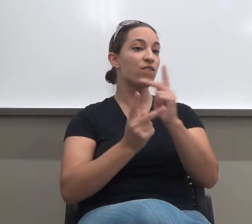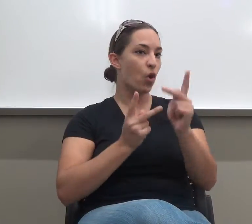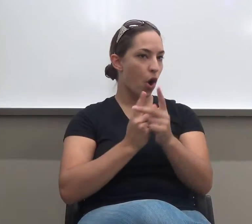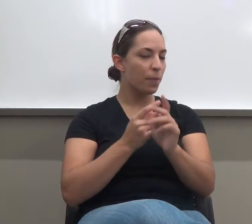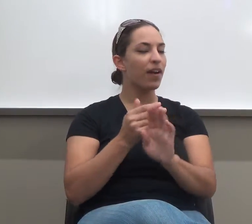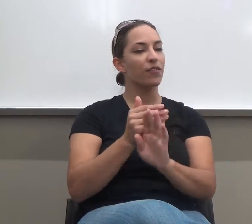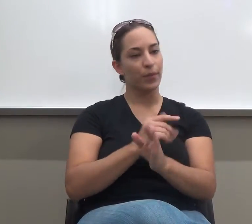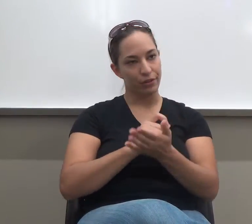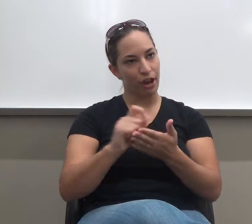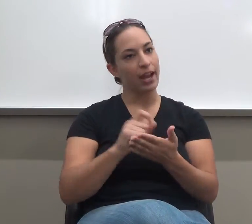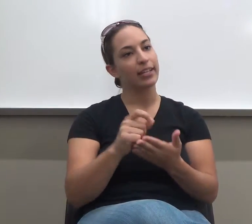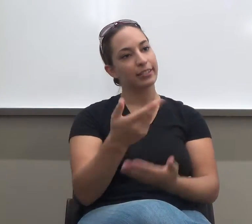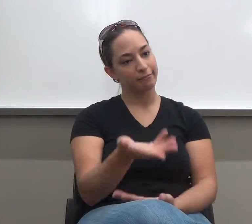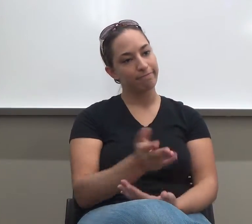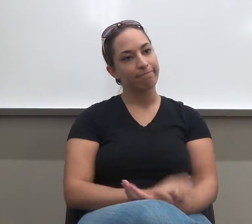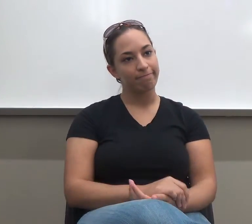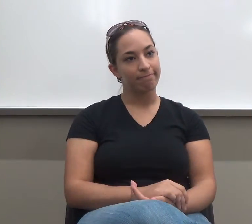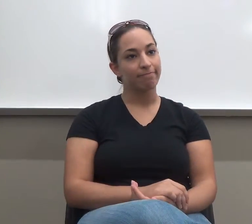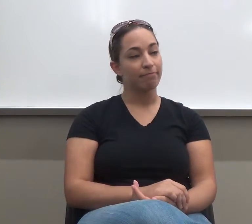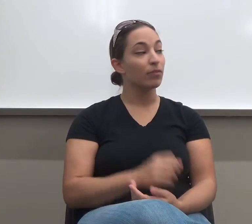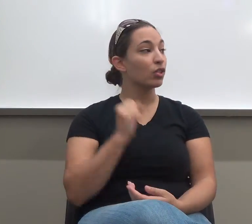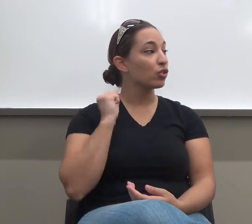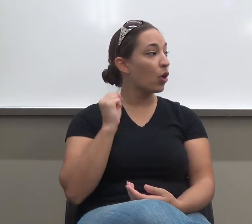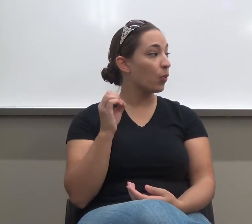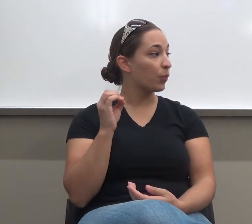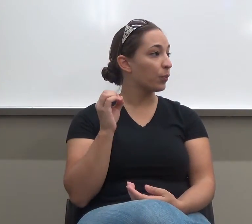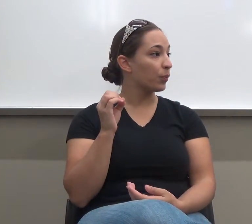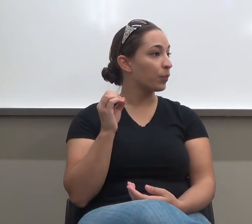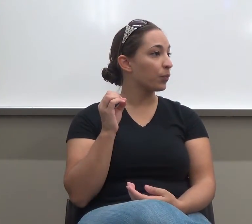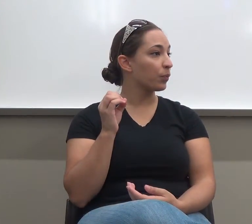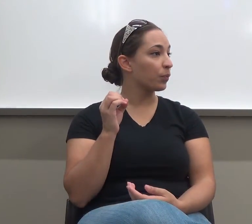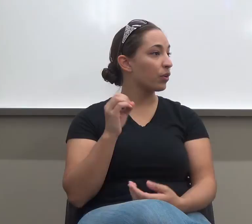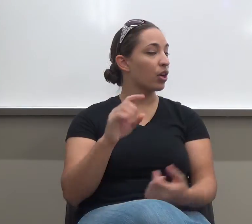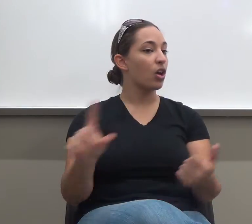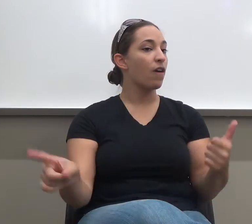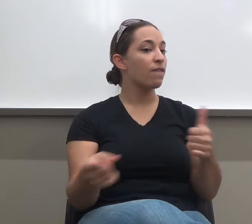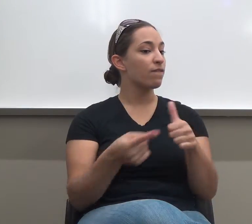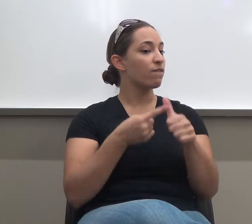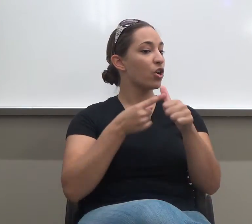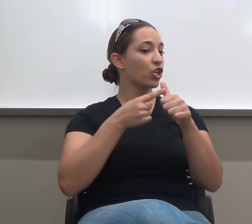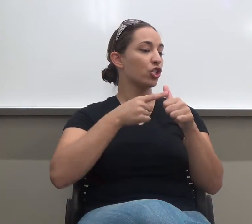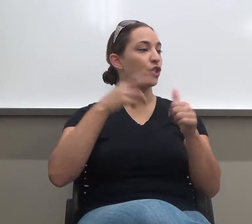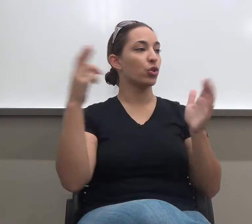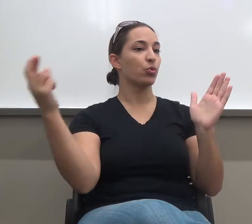Okay. So first rule of the road in this class.